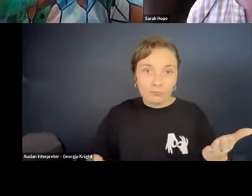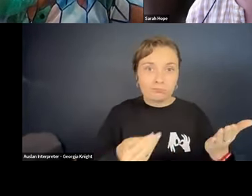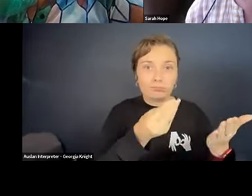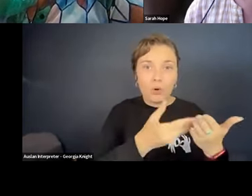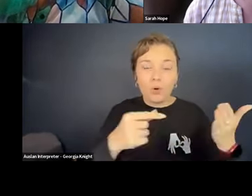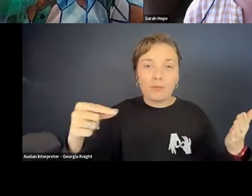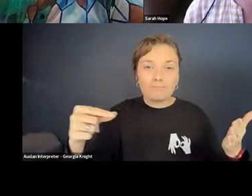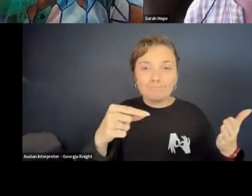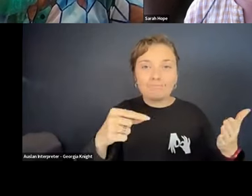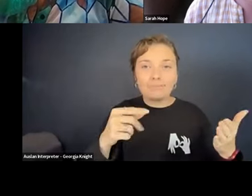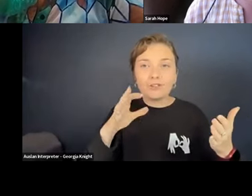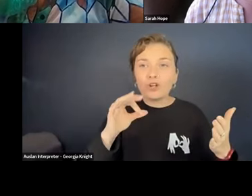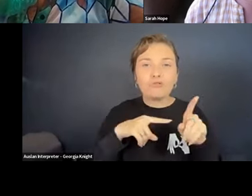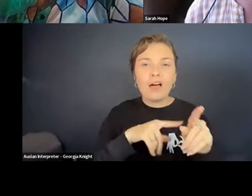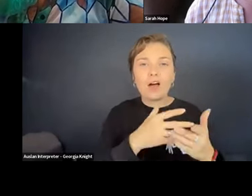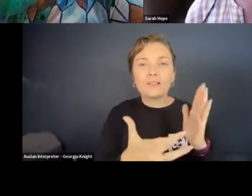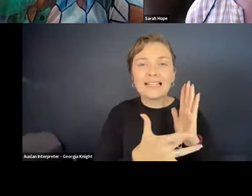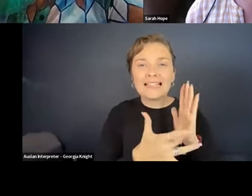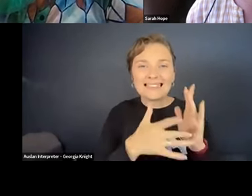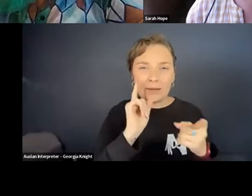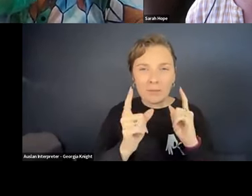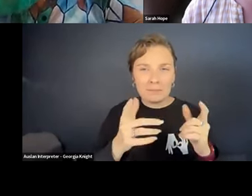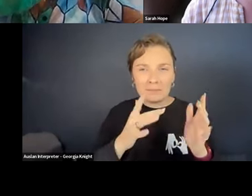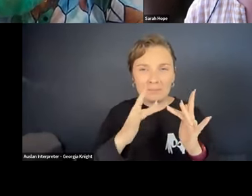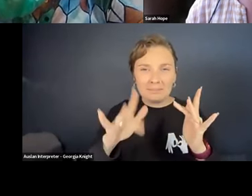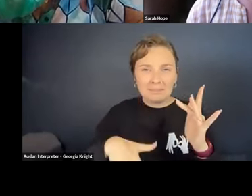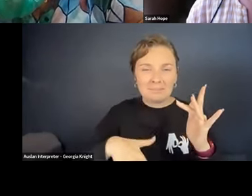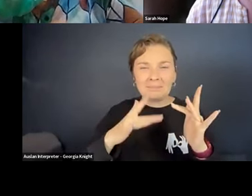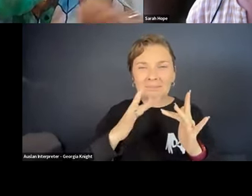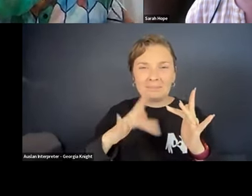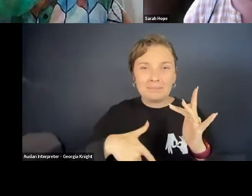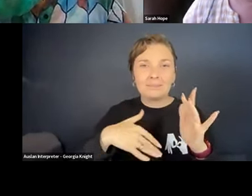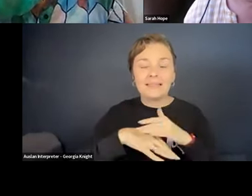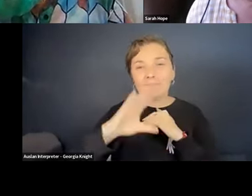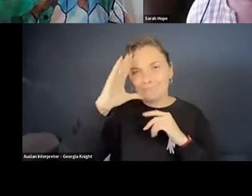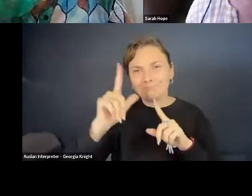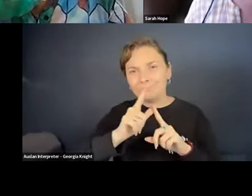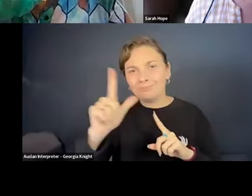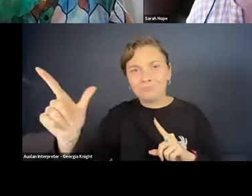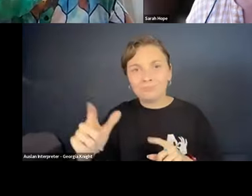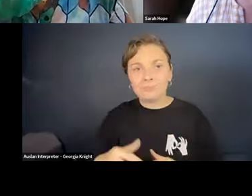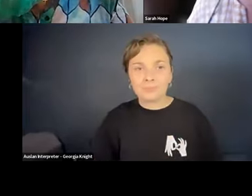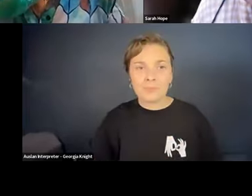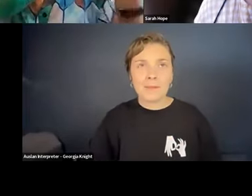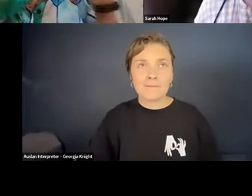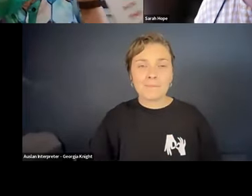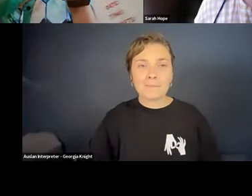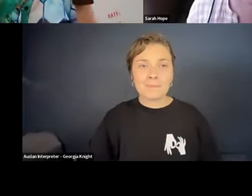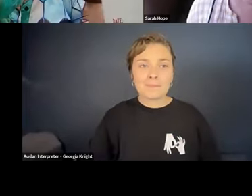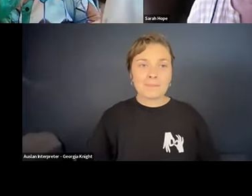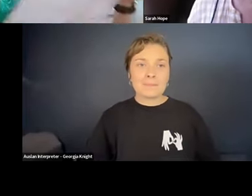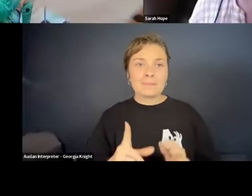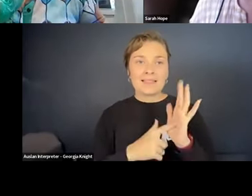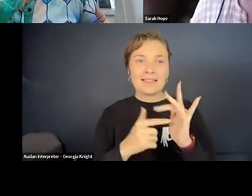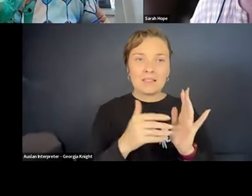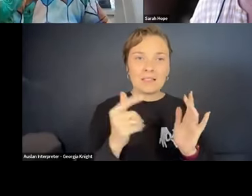rely on that technology that is sometimes not great in regional and remote areas. Yeah. And we know